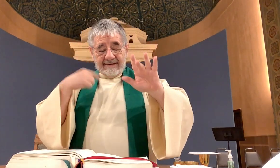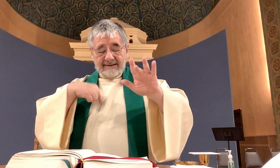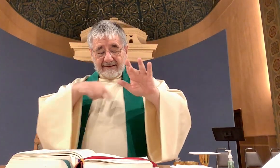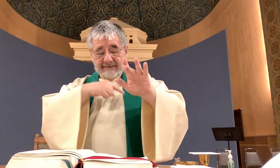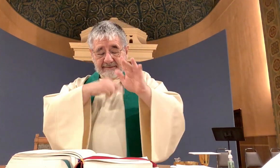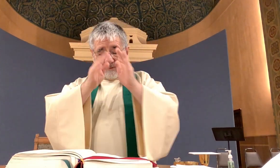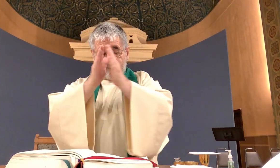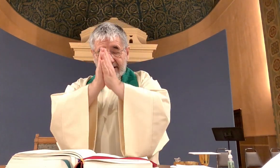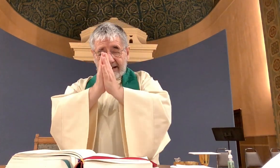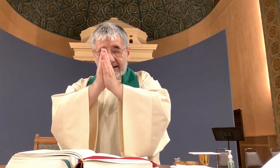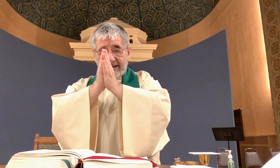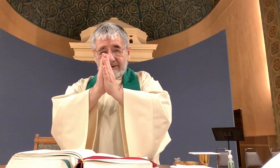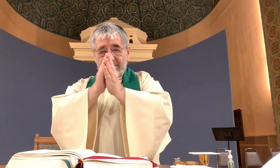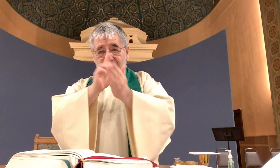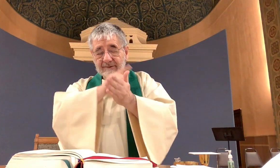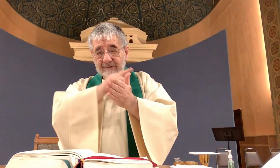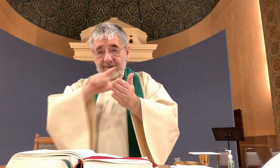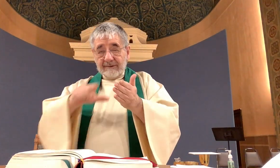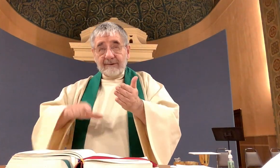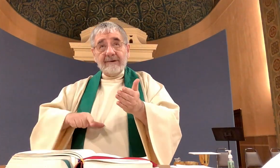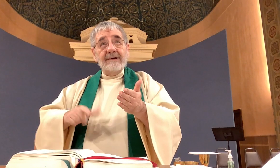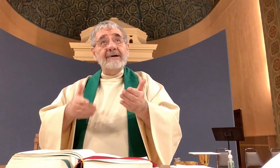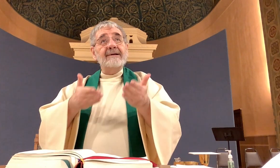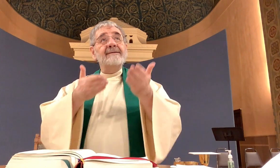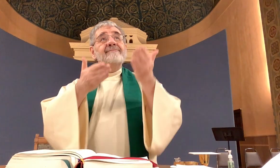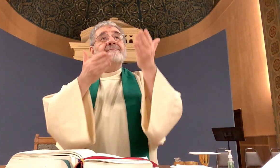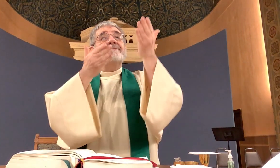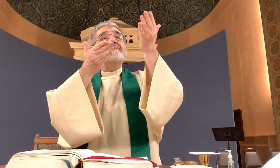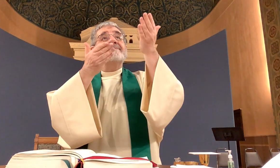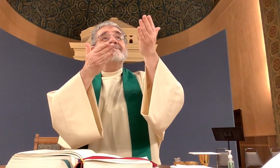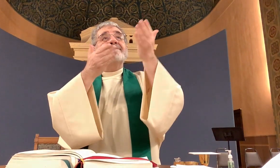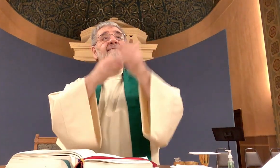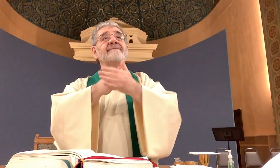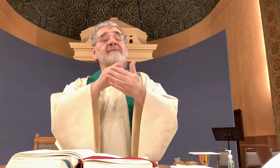pray to the Lord Lord receive our prayer